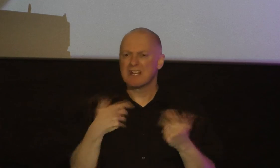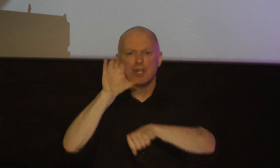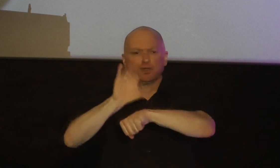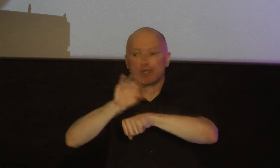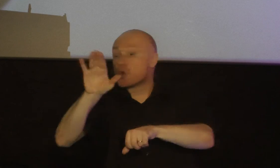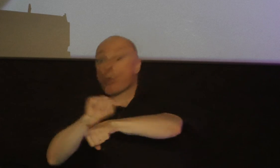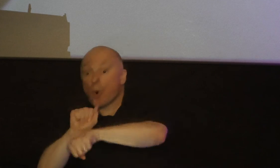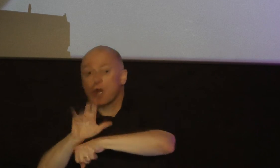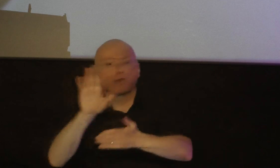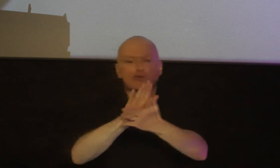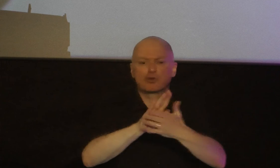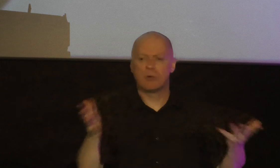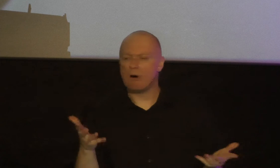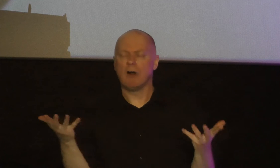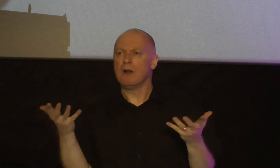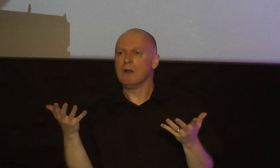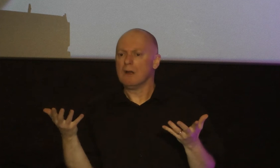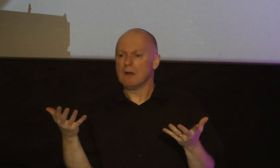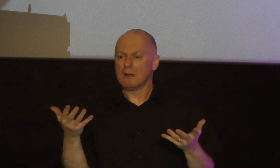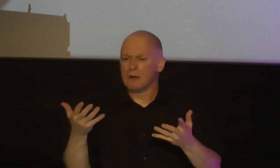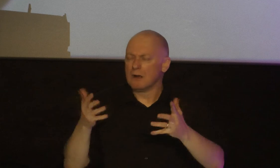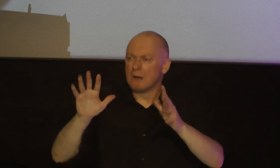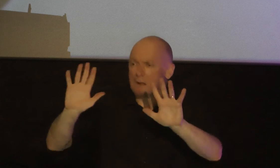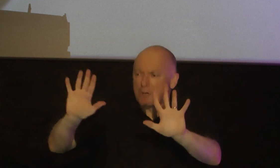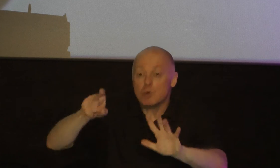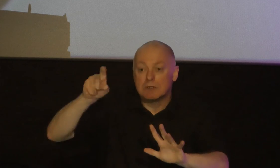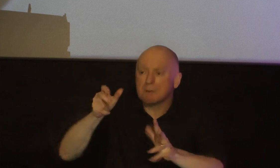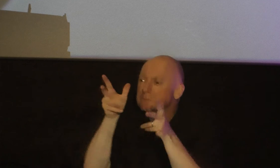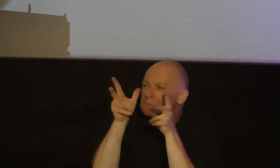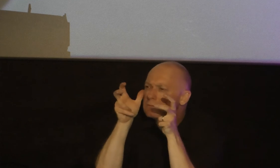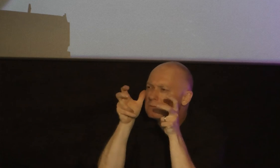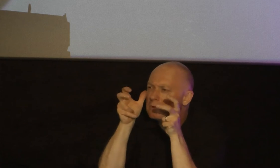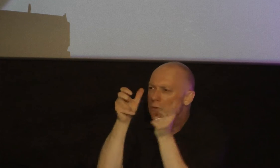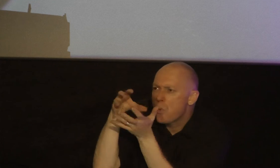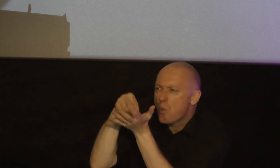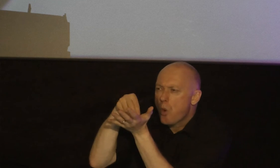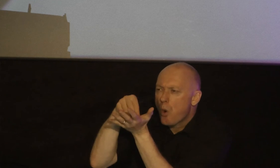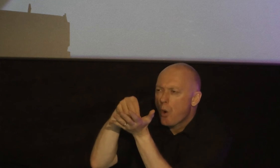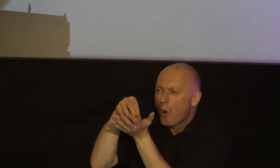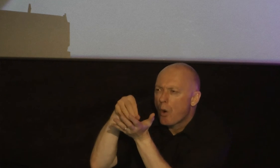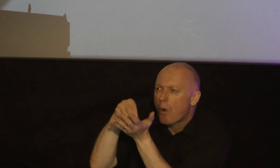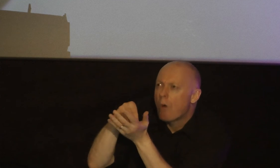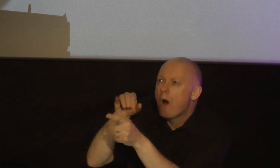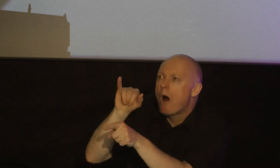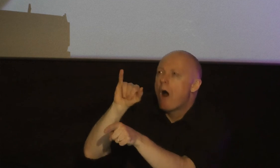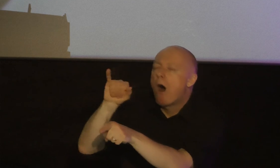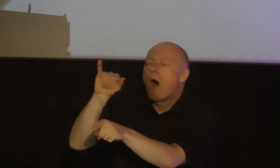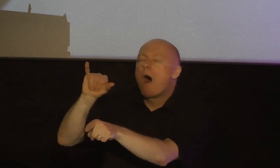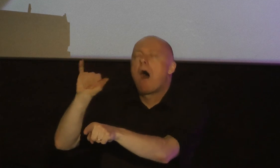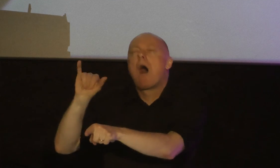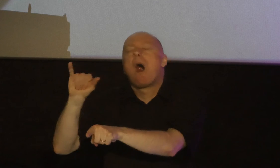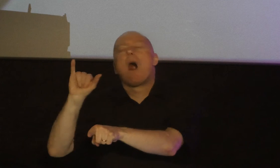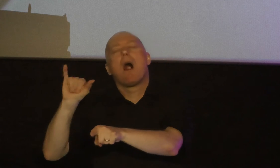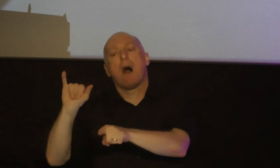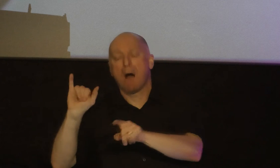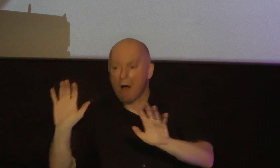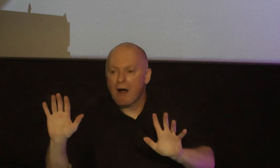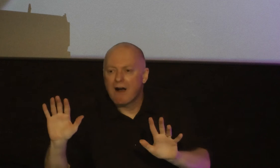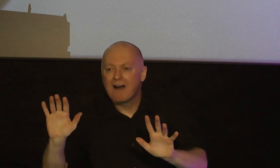work in your school you need understanding you need insight that comes from listening that comes from gaining a